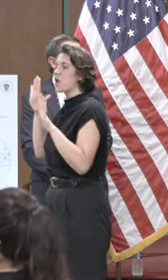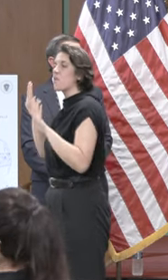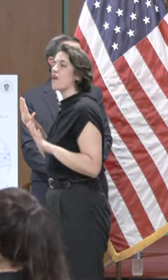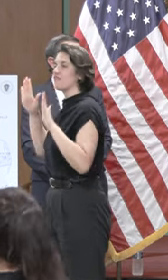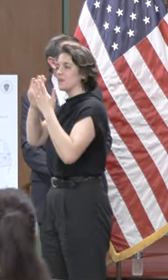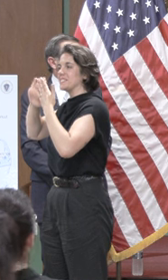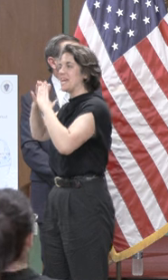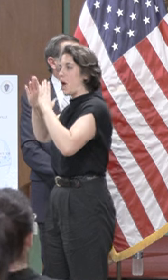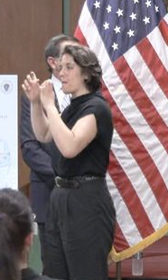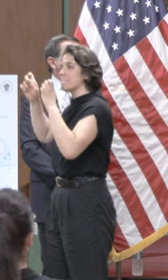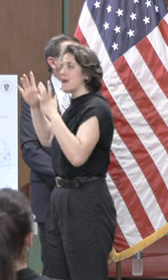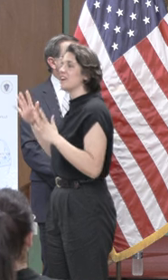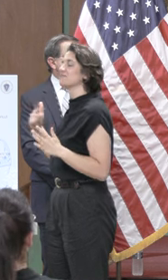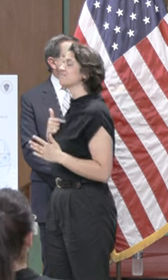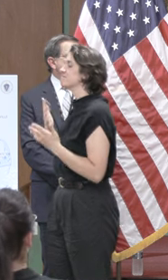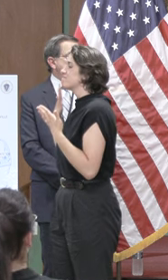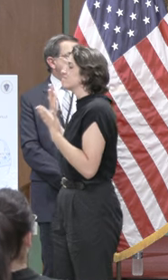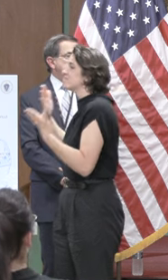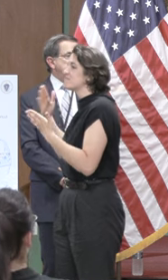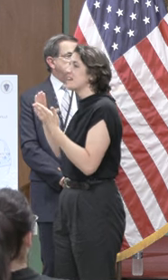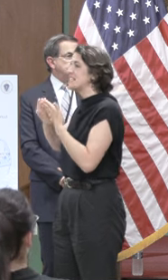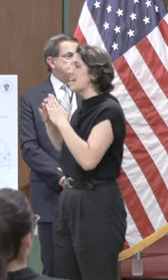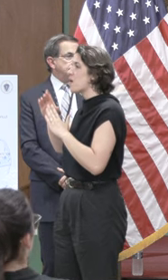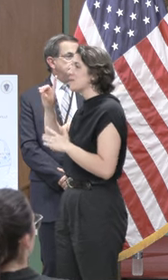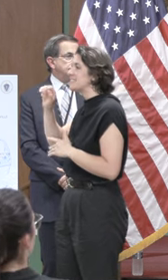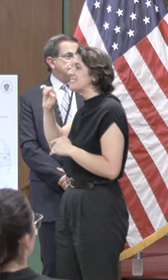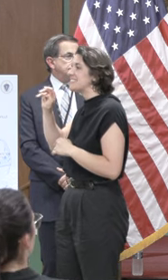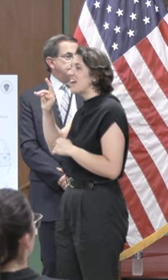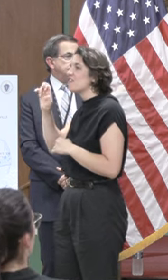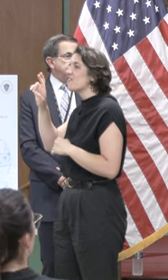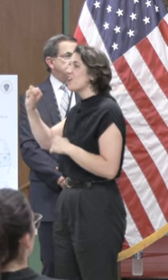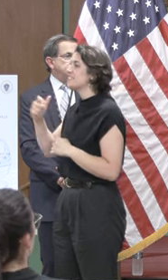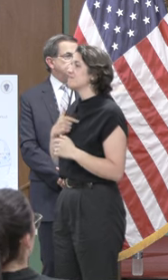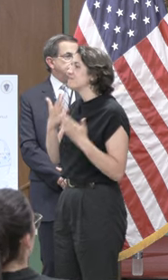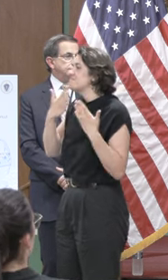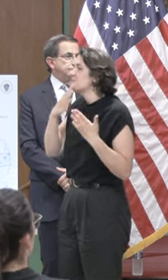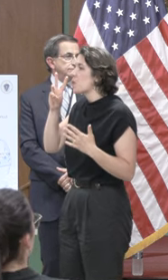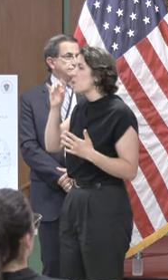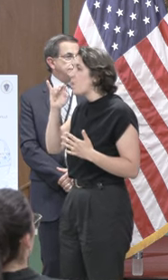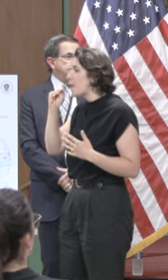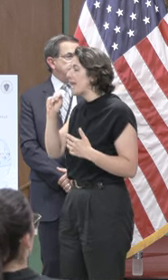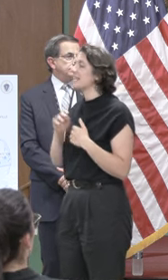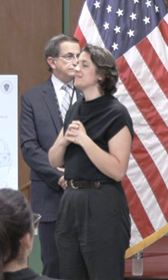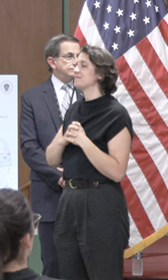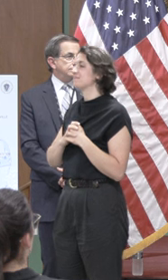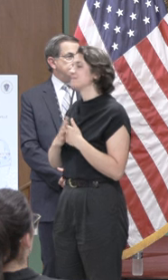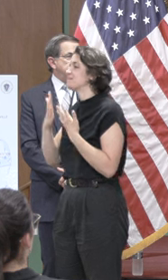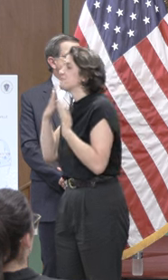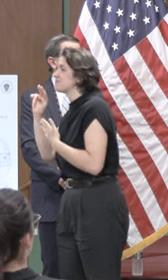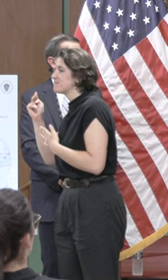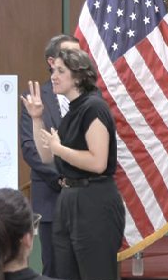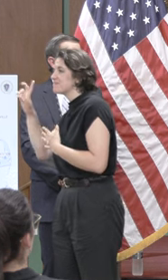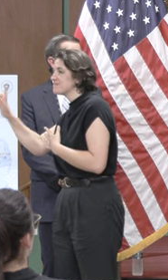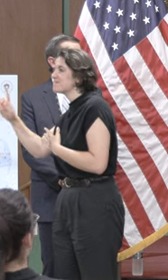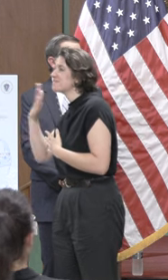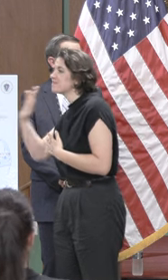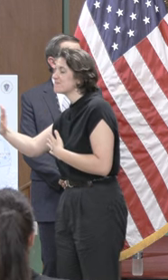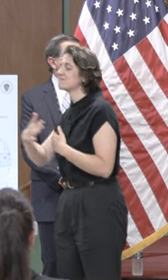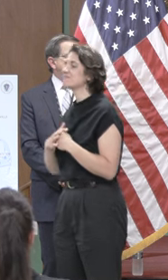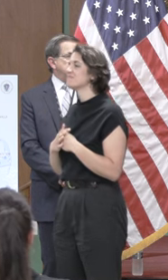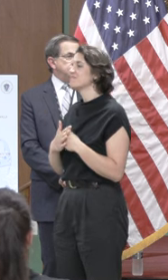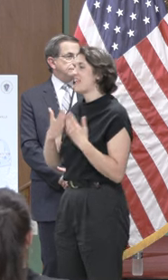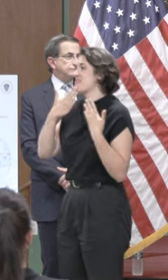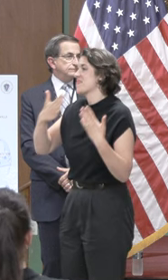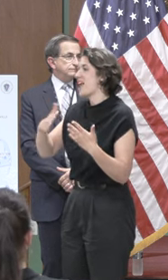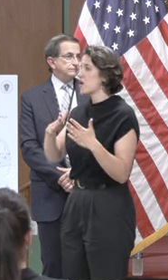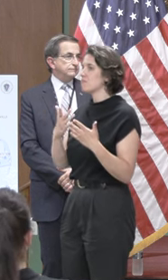i'm just really grateful i'm grateful to the town of danvers grateful to to win grateful to the new england home and grateful to our